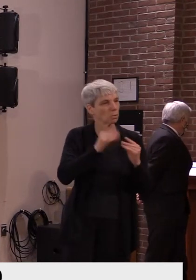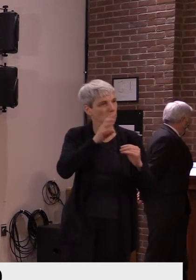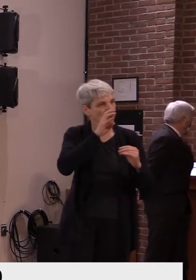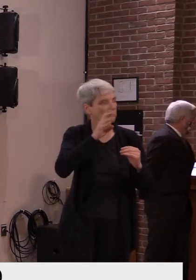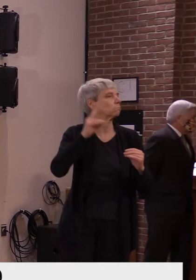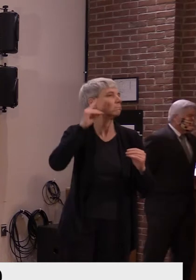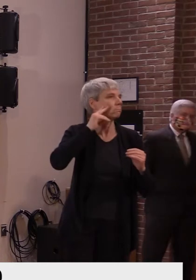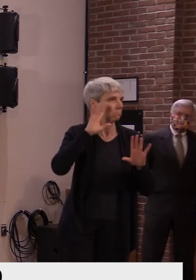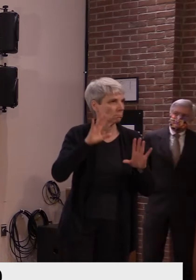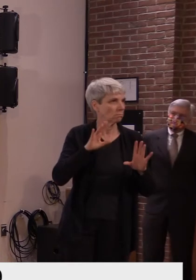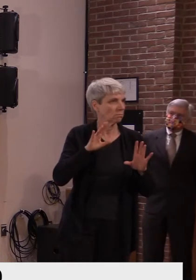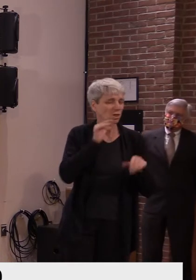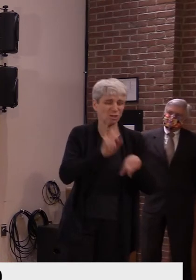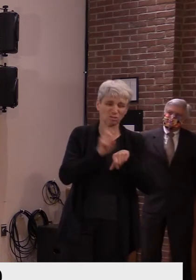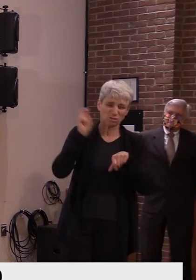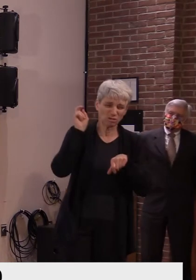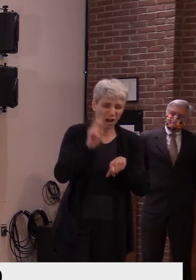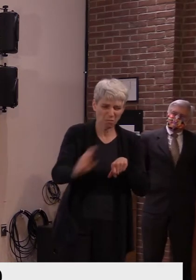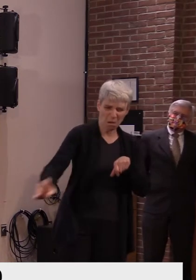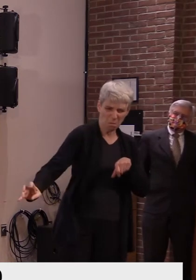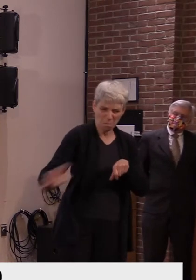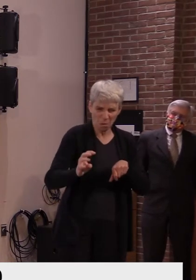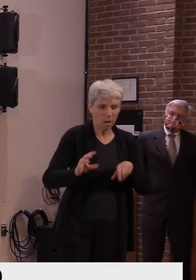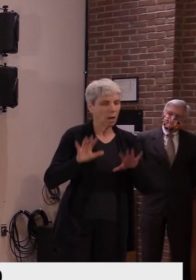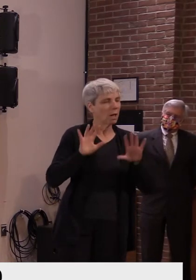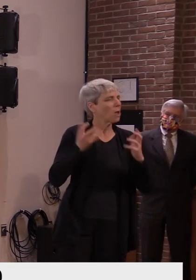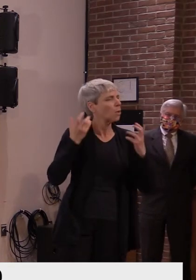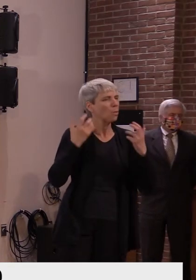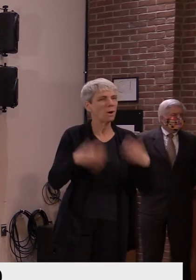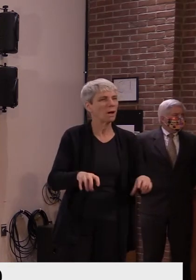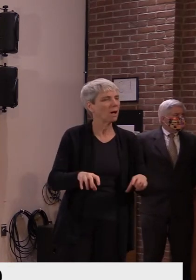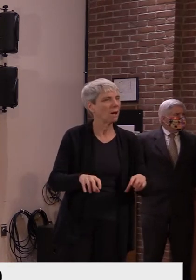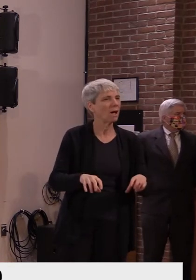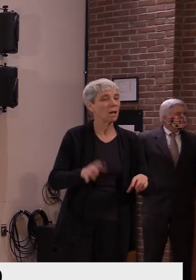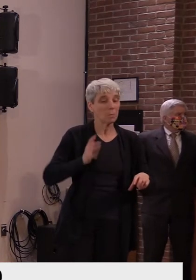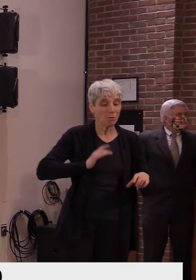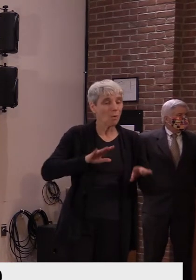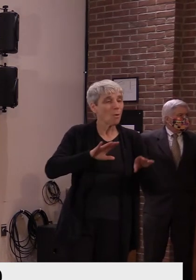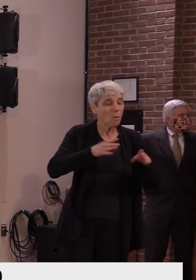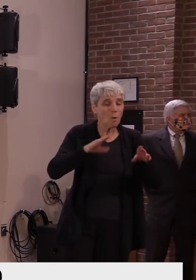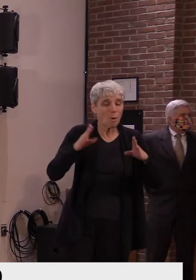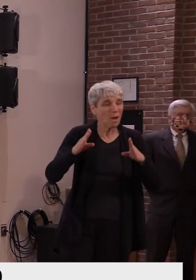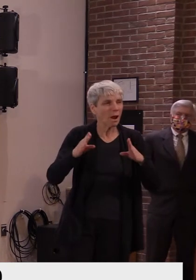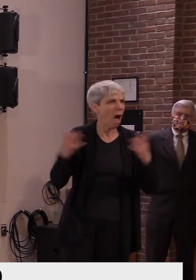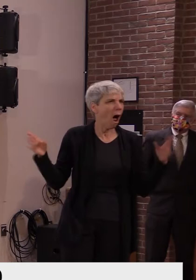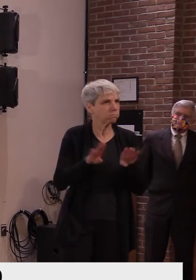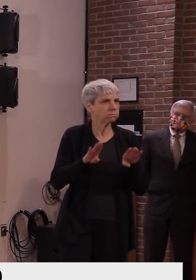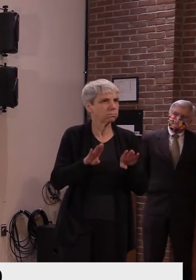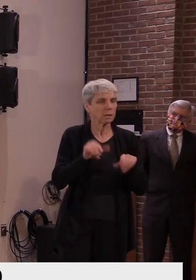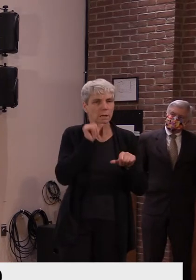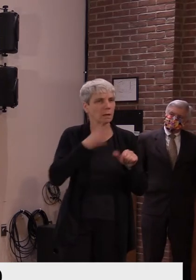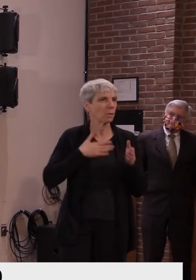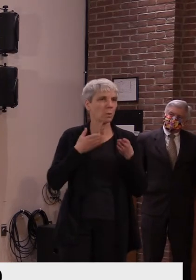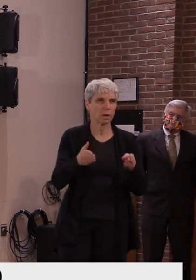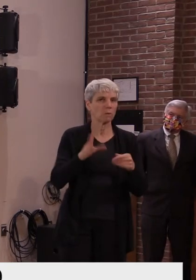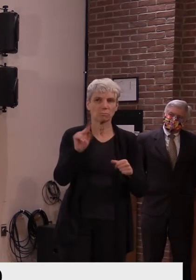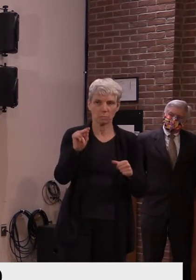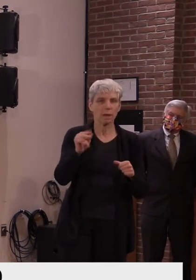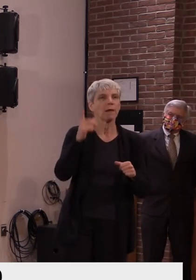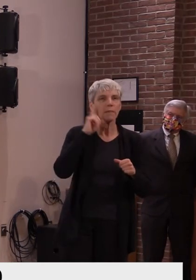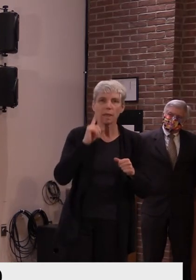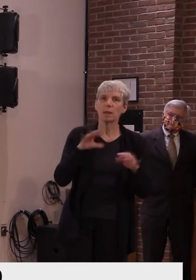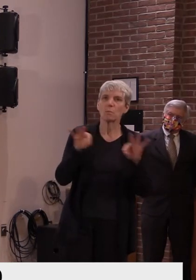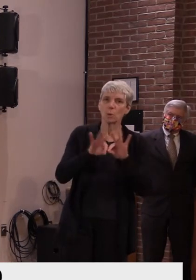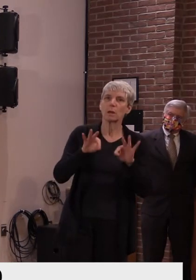be strategic about it. You know, I don't want to roll back some of the initiatives that we've taken thus far. I think tightening up our